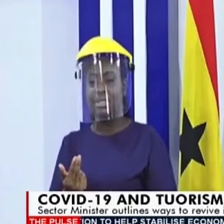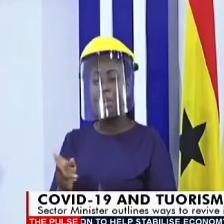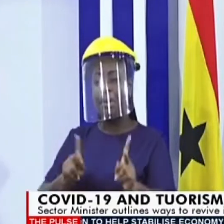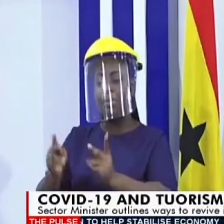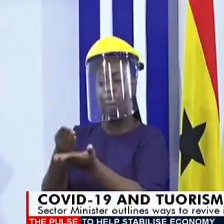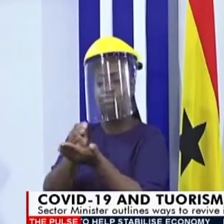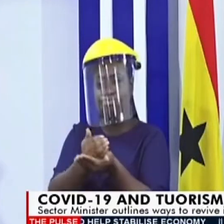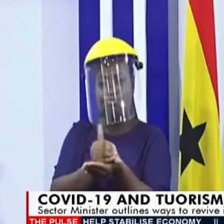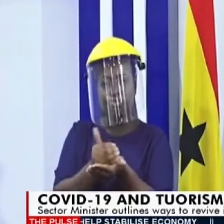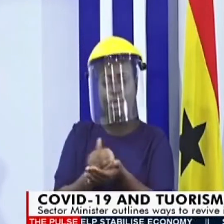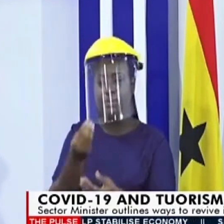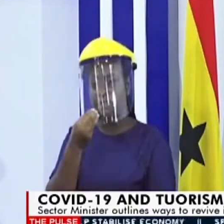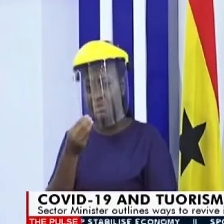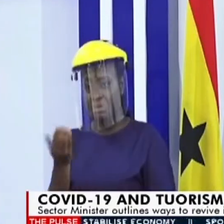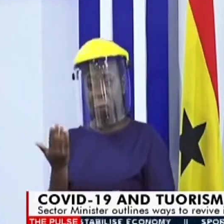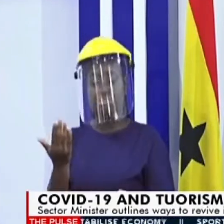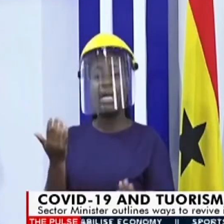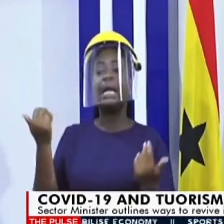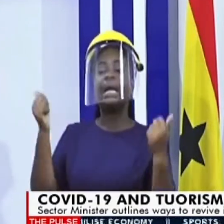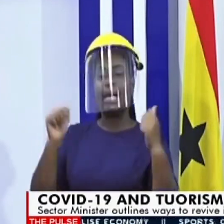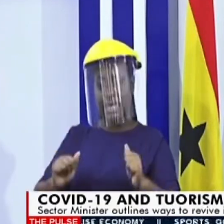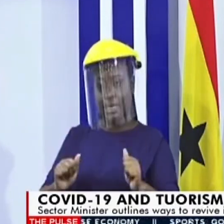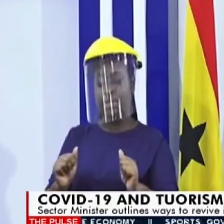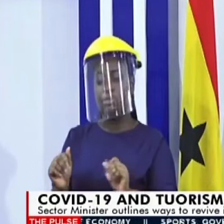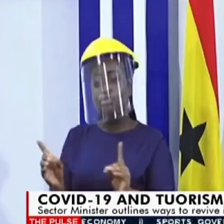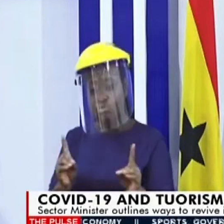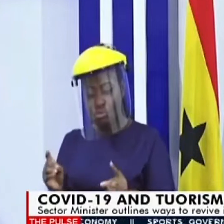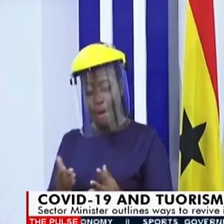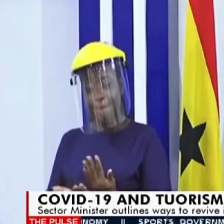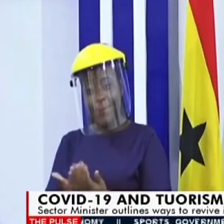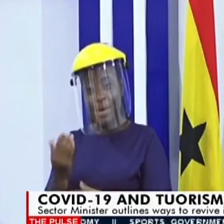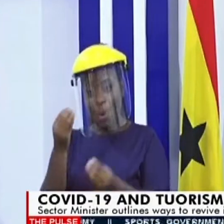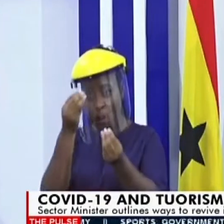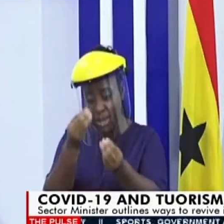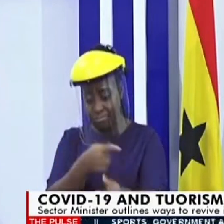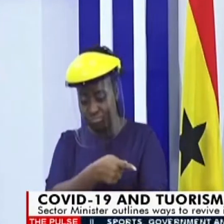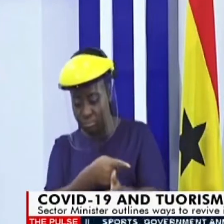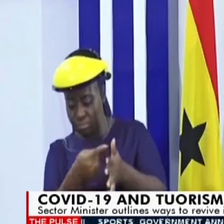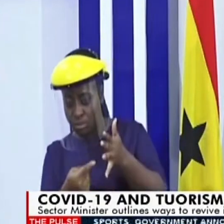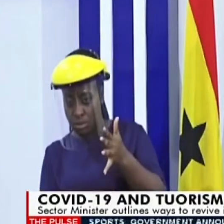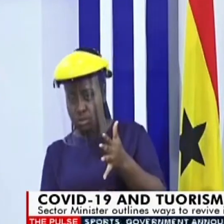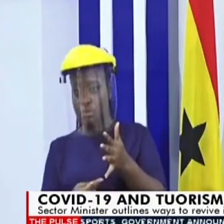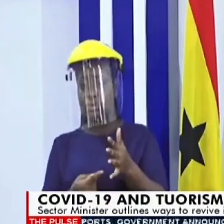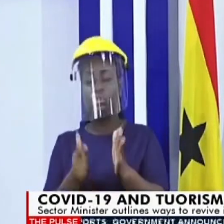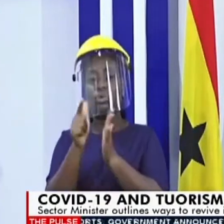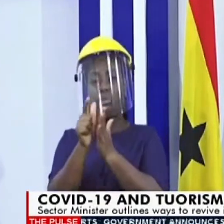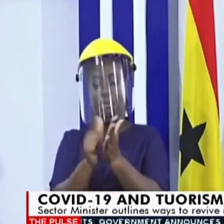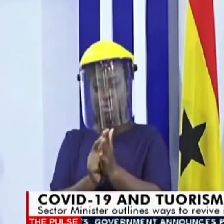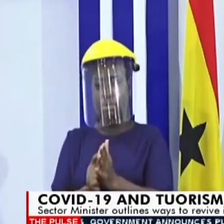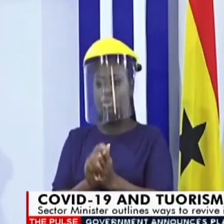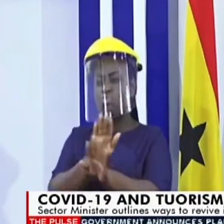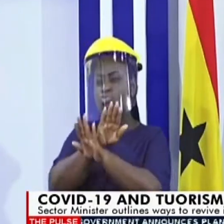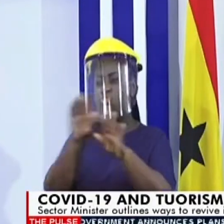tea shops, they may operate with the following guidelines. The display of no mask, no entry